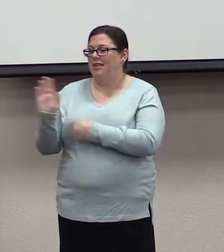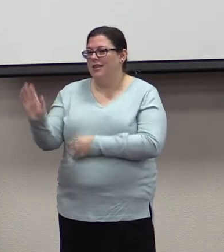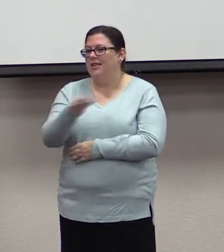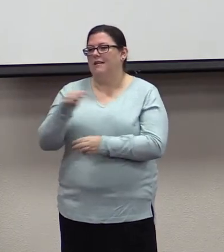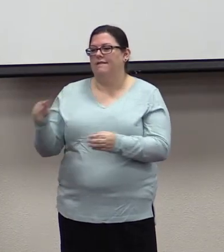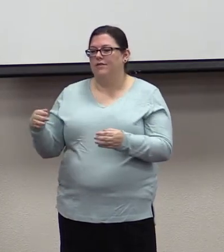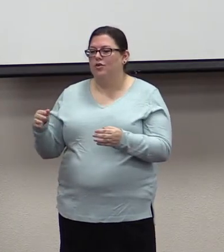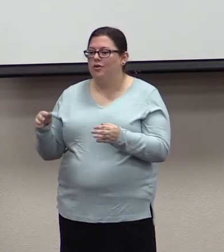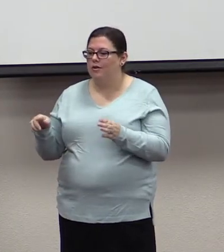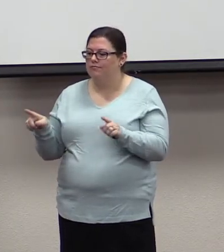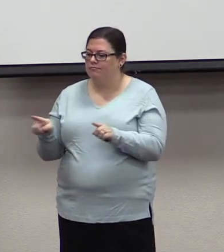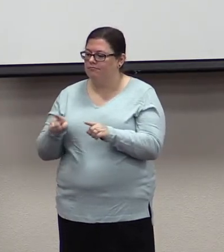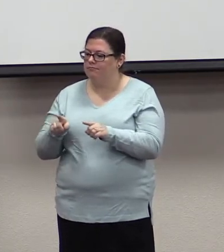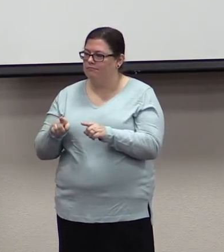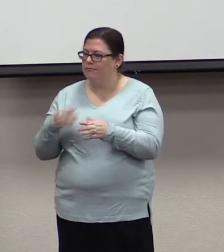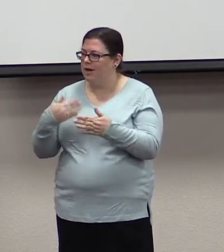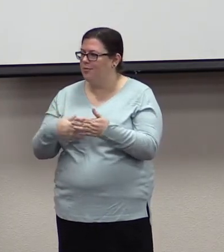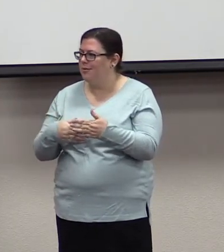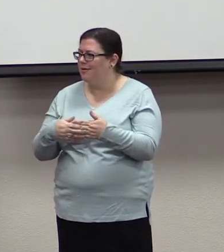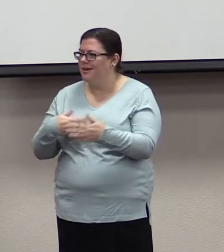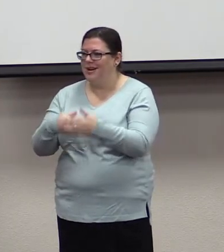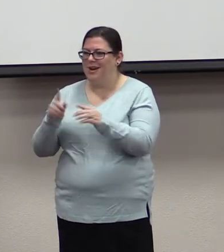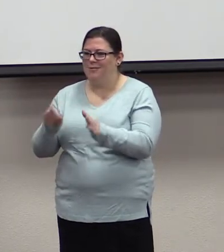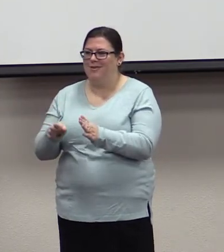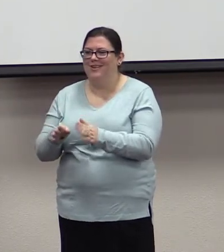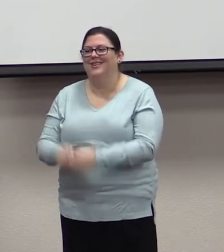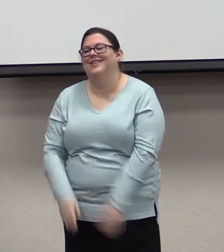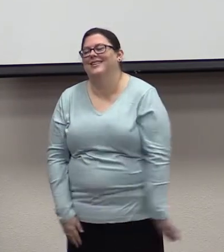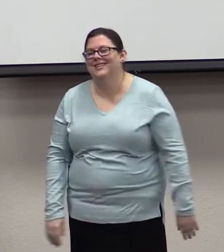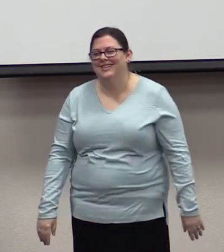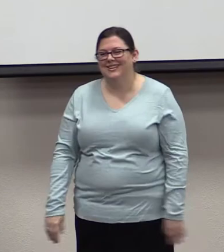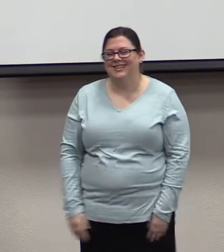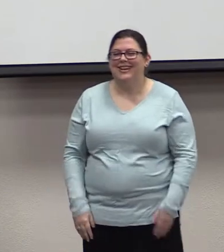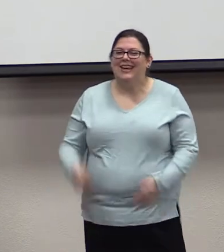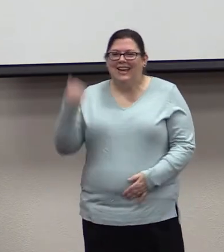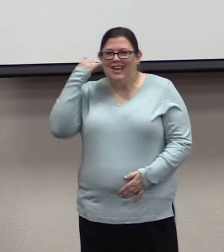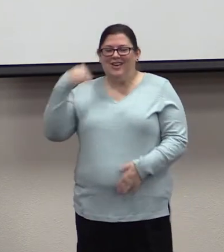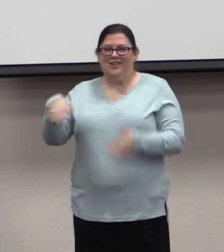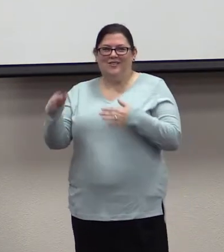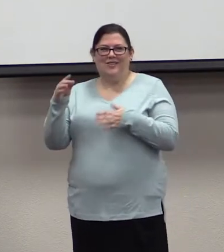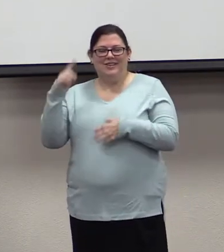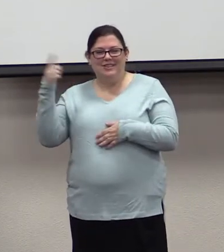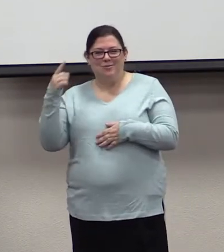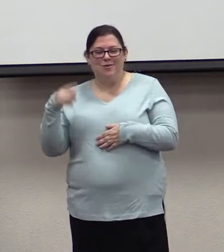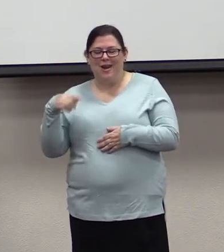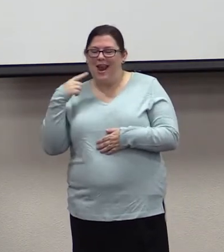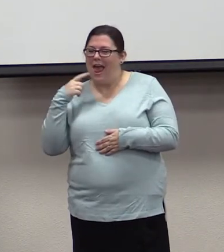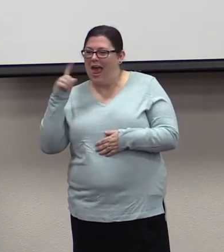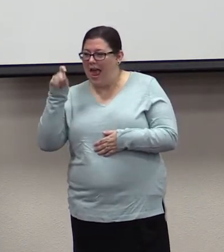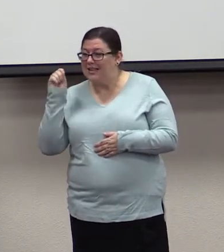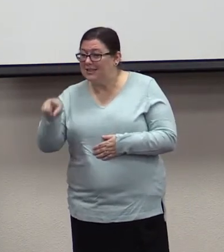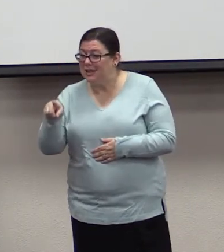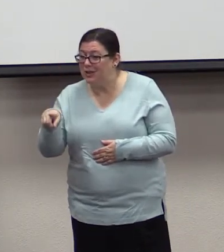as they're walking through the door and they ask you to hold open the door, hold it open.